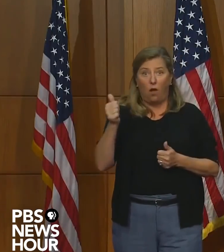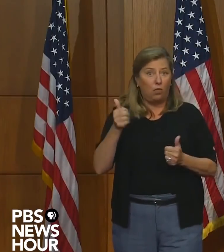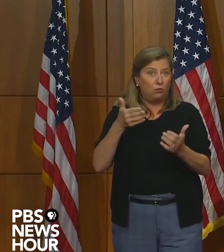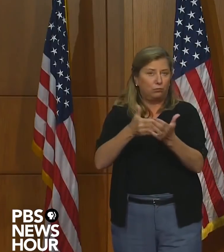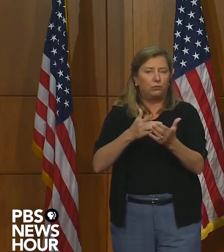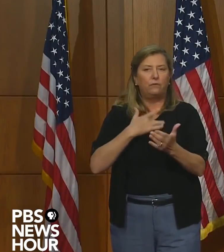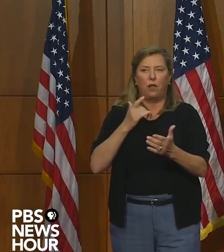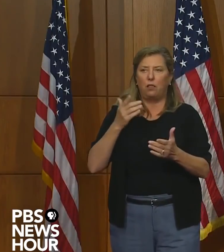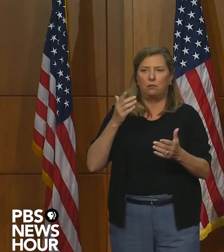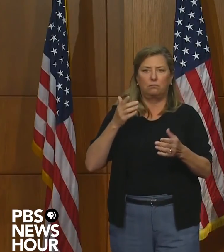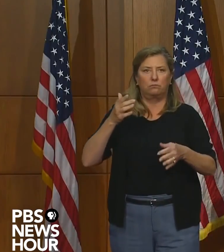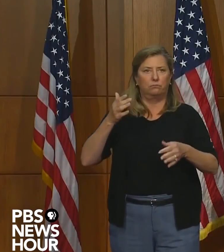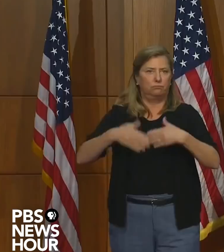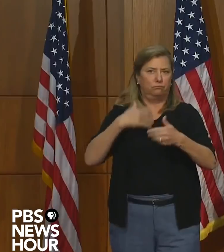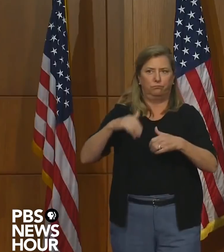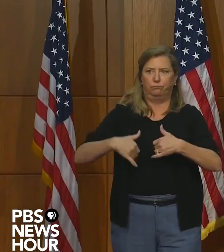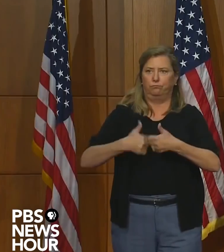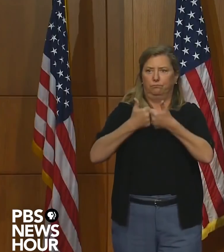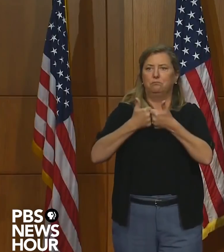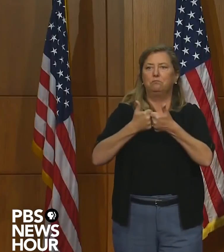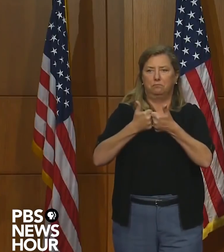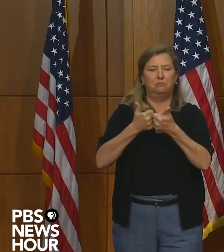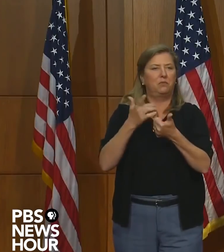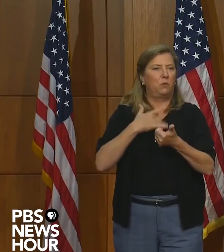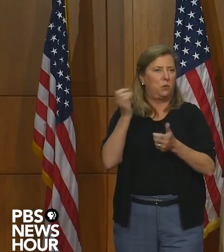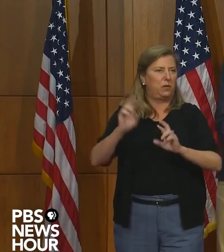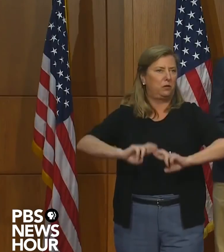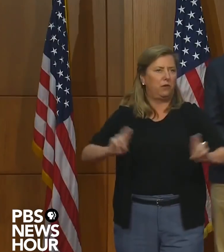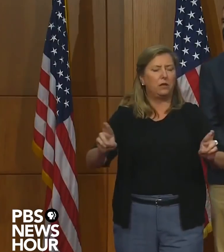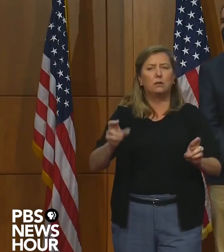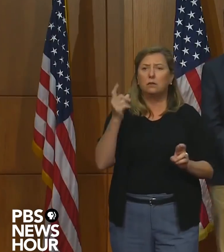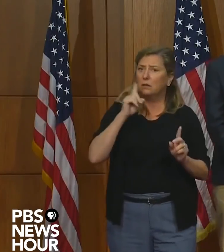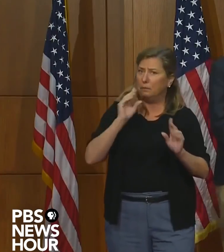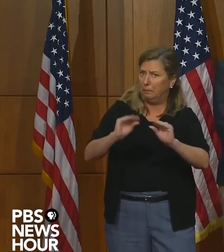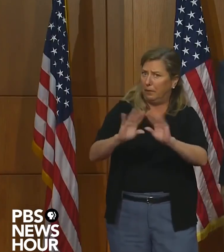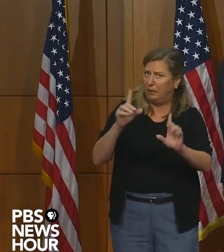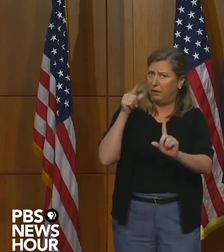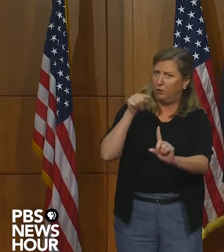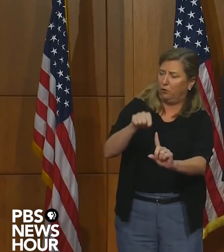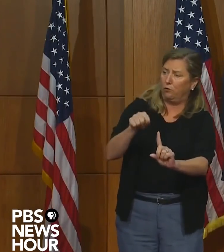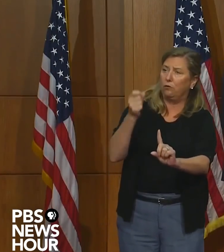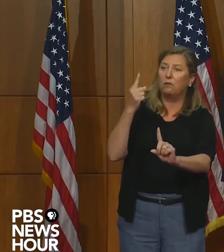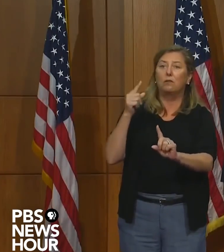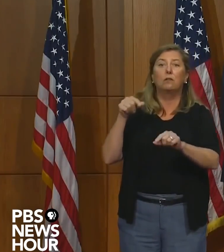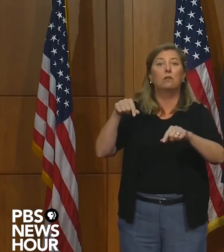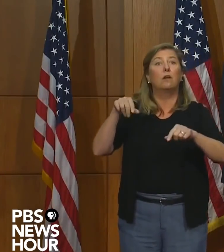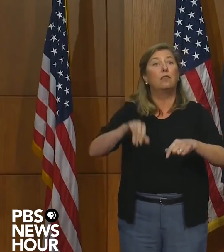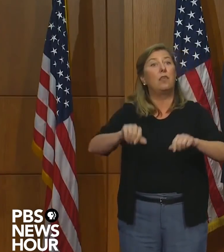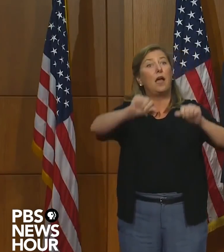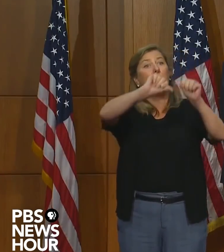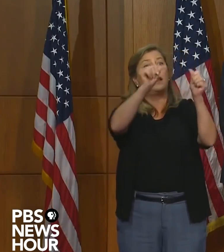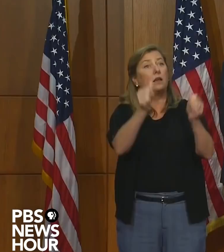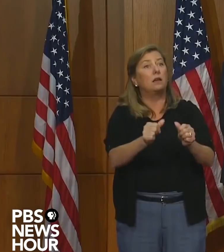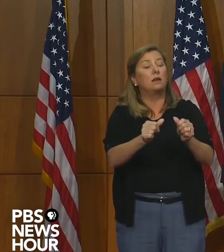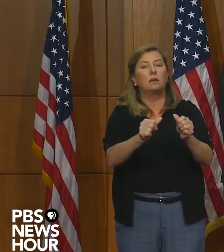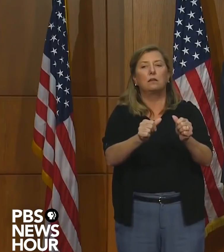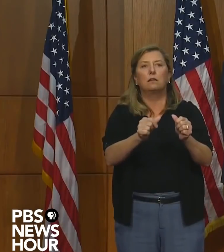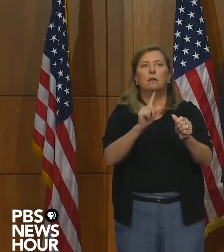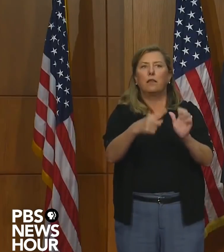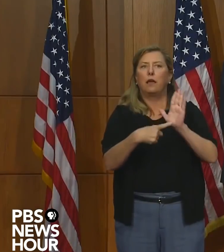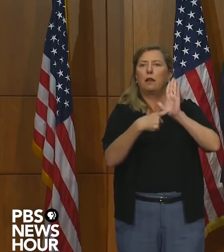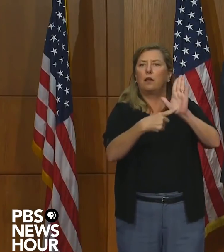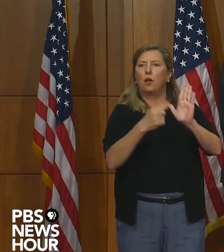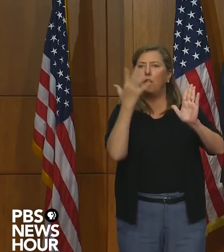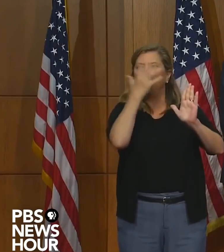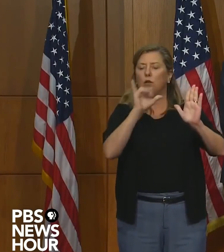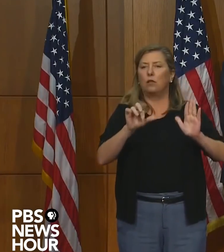Let's be clear about one major thing, here. Though this monument was cast in the image of